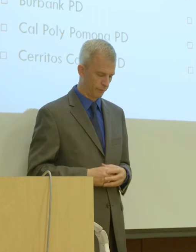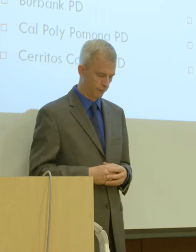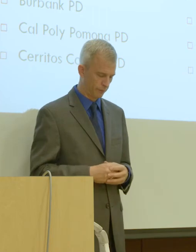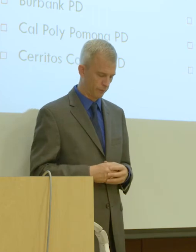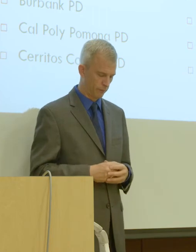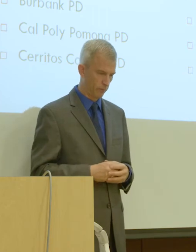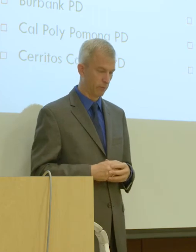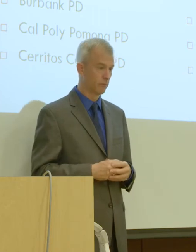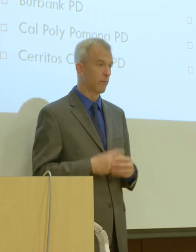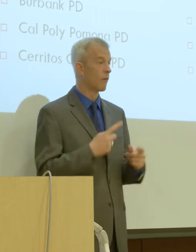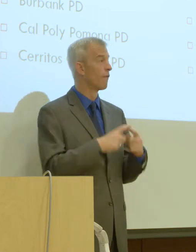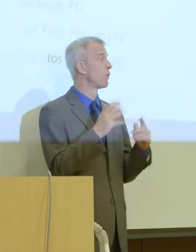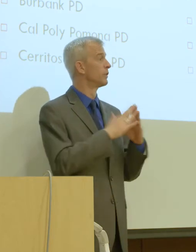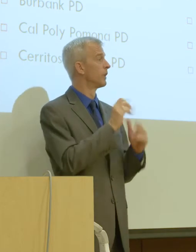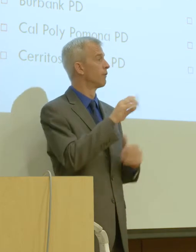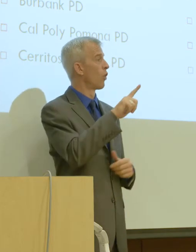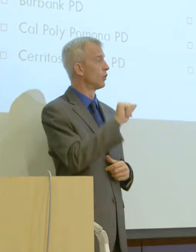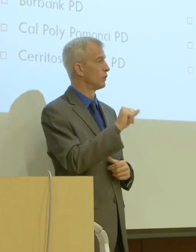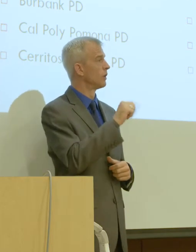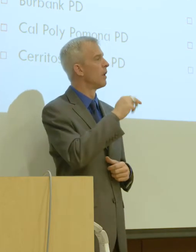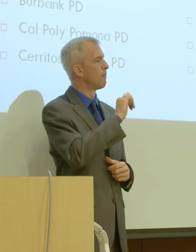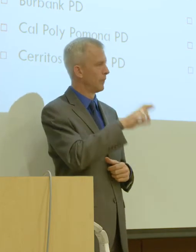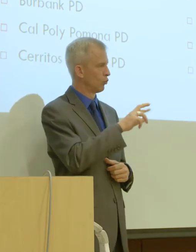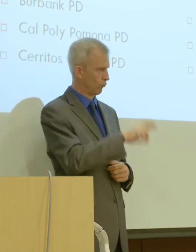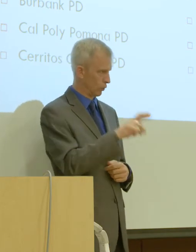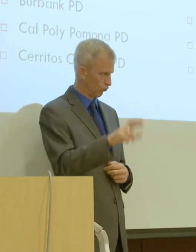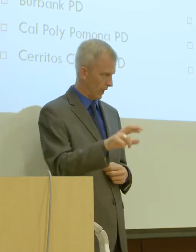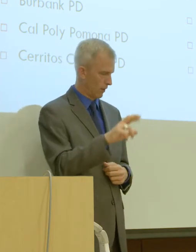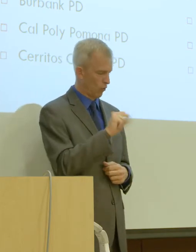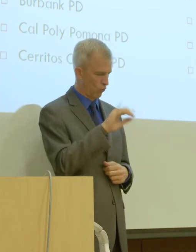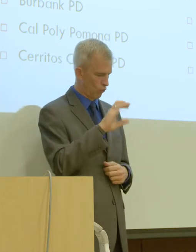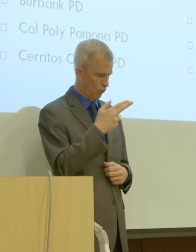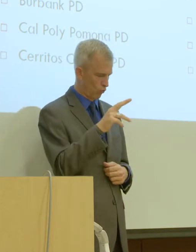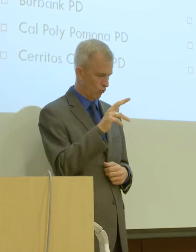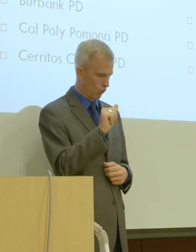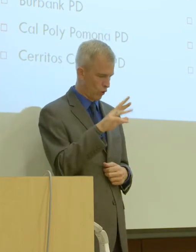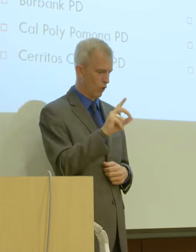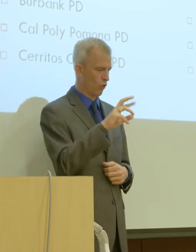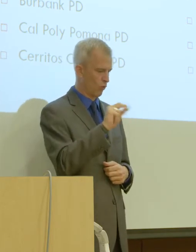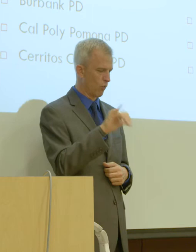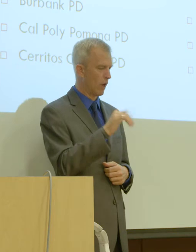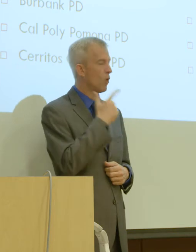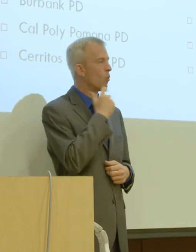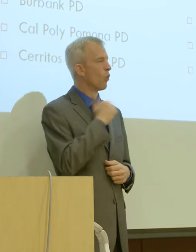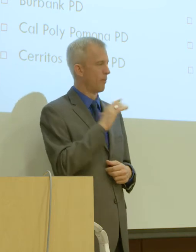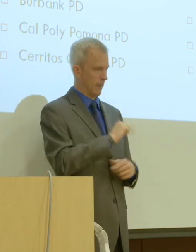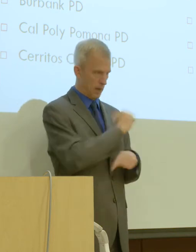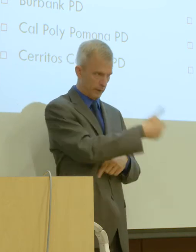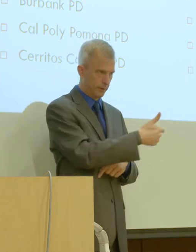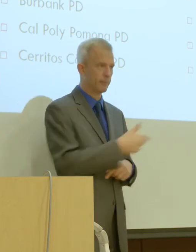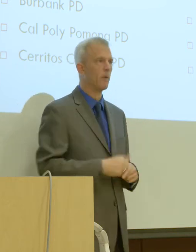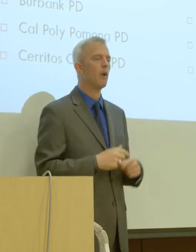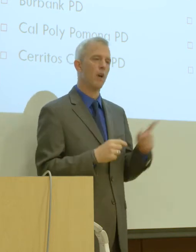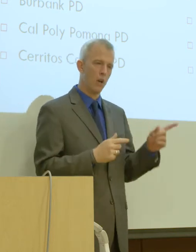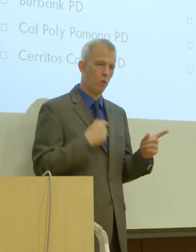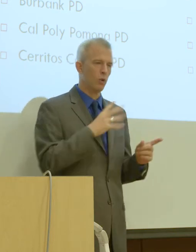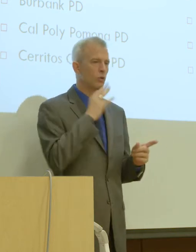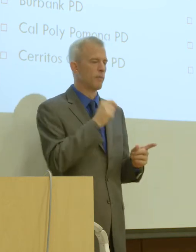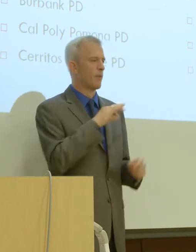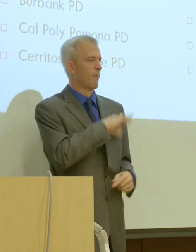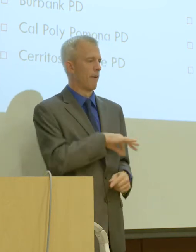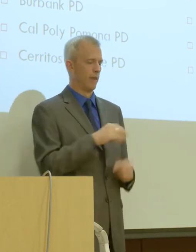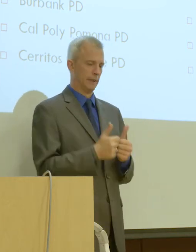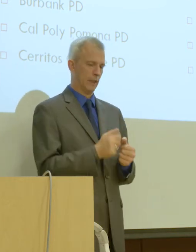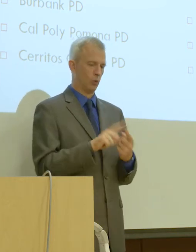First of all, I'm going to have from the City of Los Angeles, Mr. Richard Ray, who's going to follow me. And he's going to talk about the benefits of text to 911